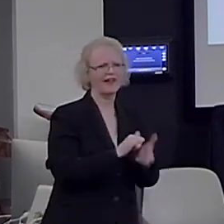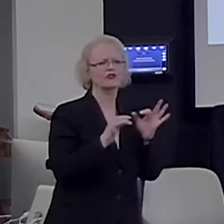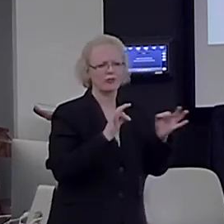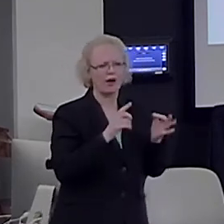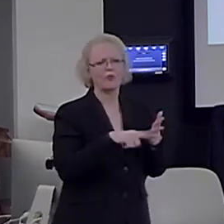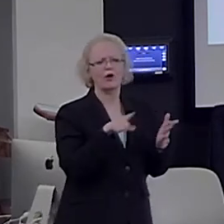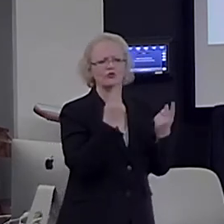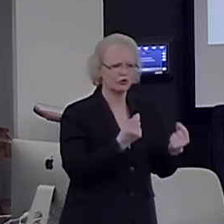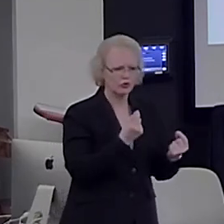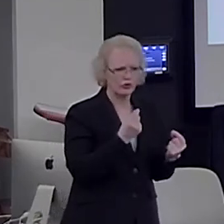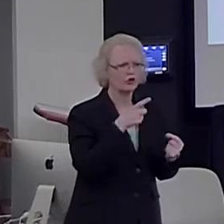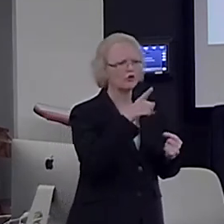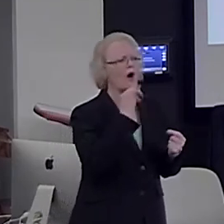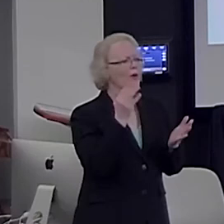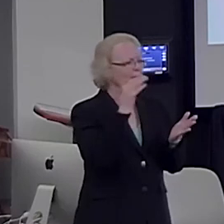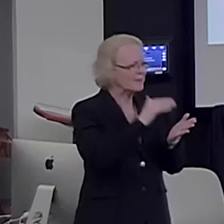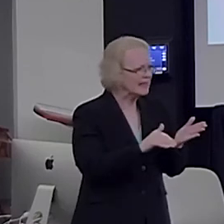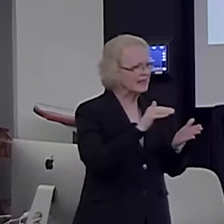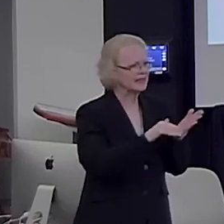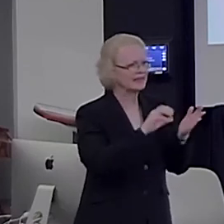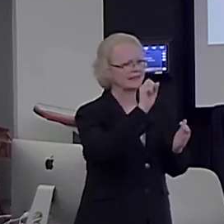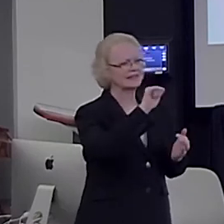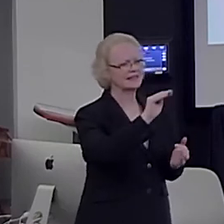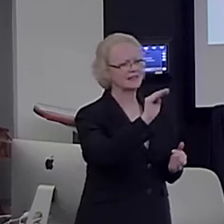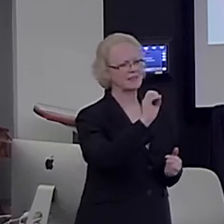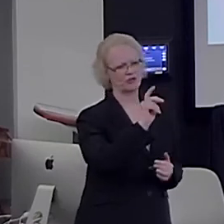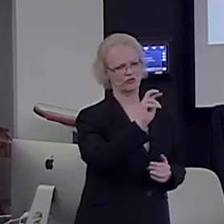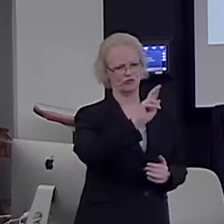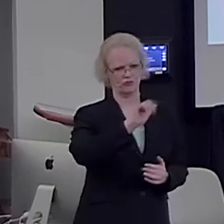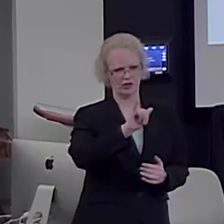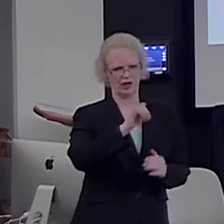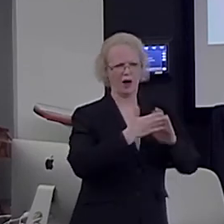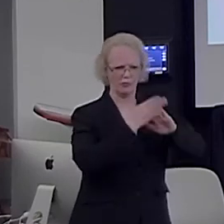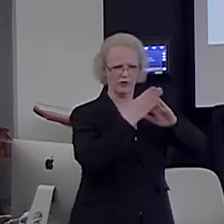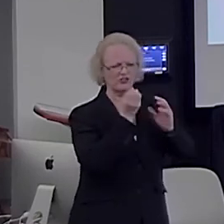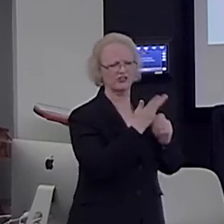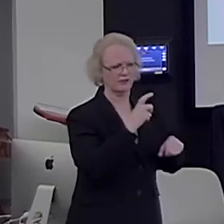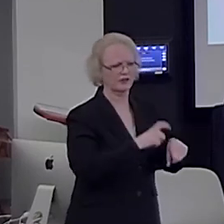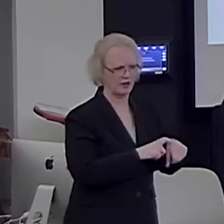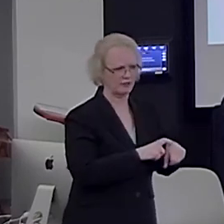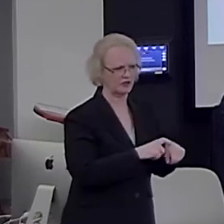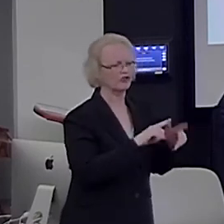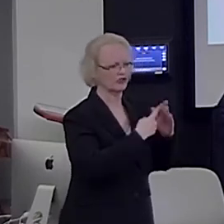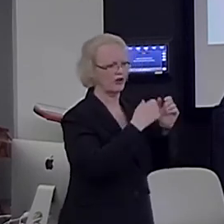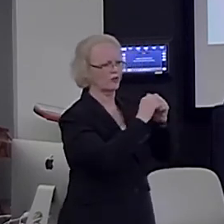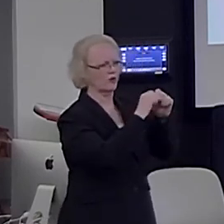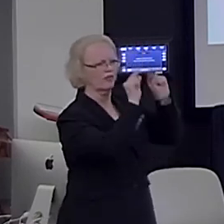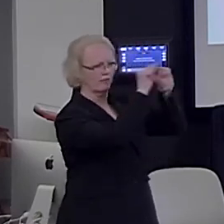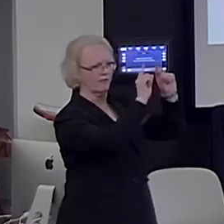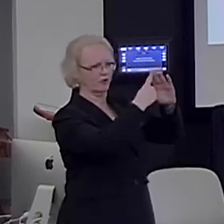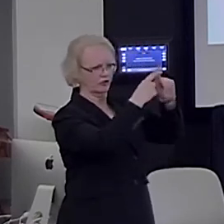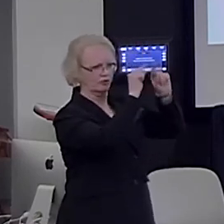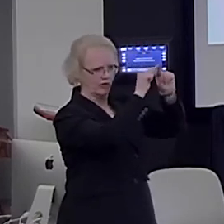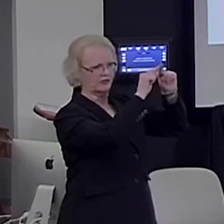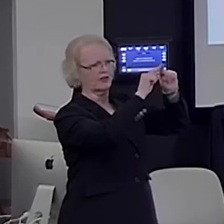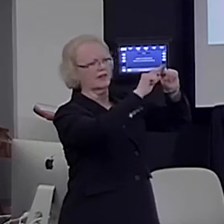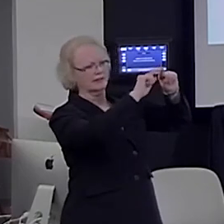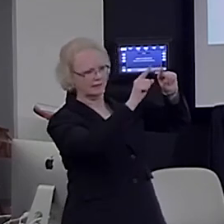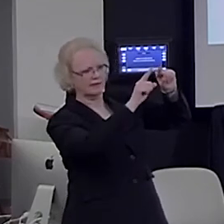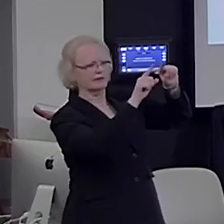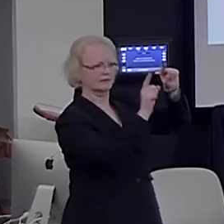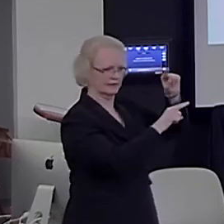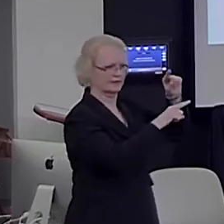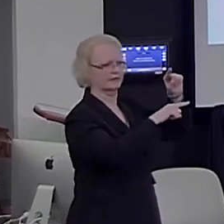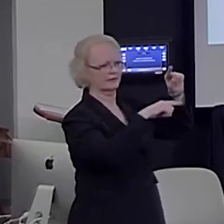symmetry operation several times, starting at different locations. That's what the zigzag is about, right? It's grouping by two,